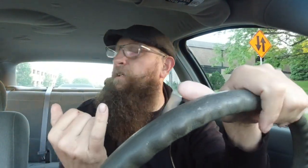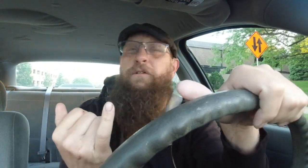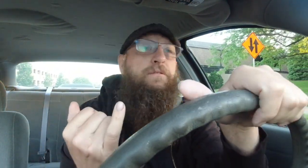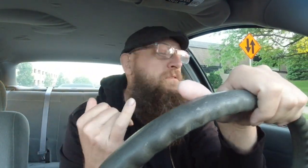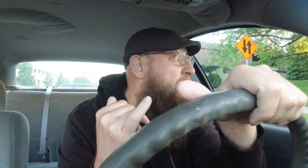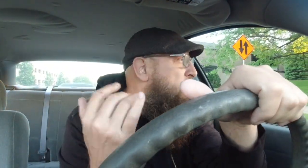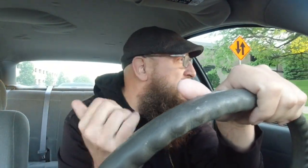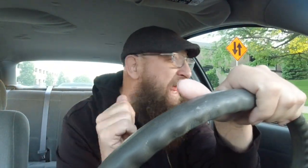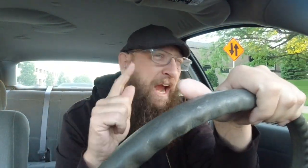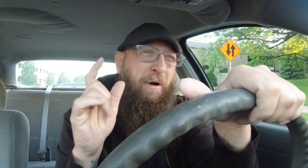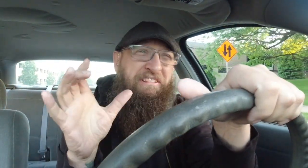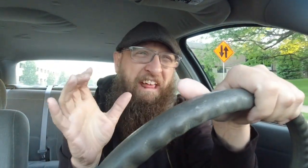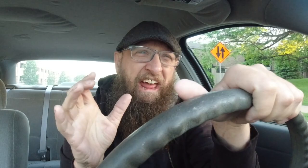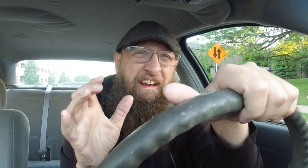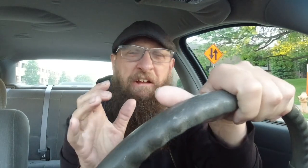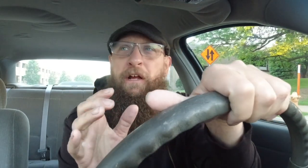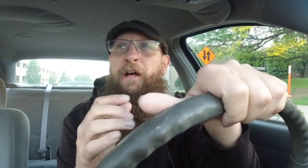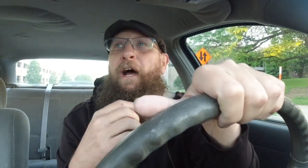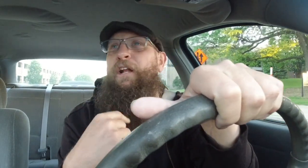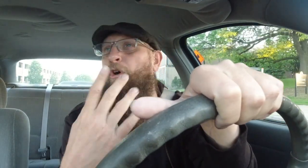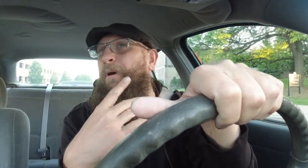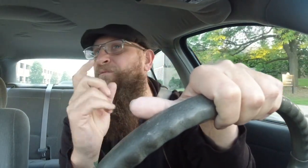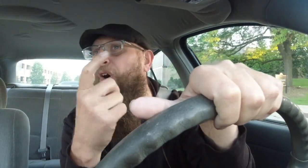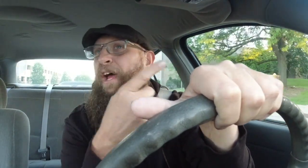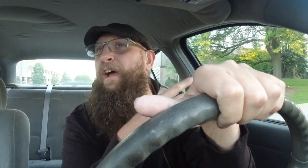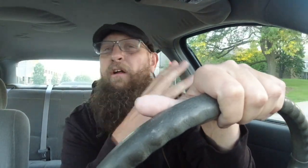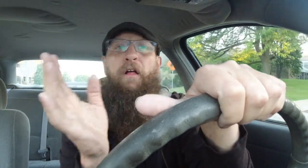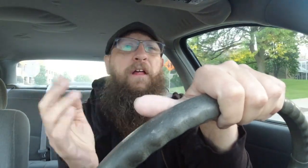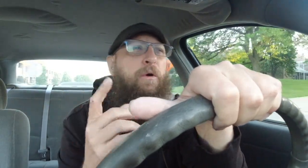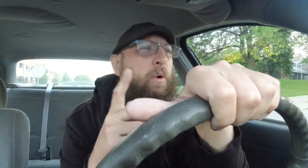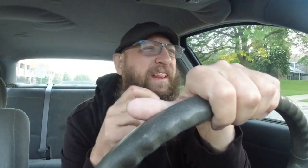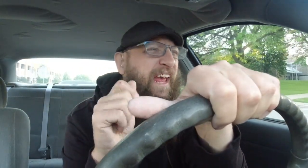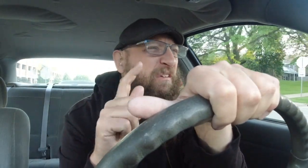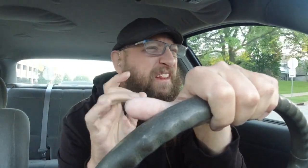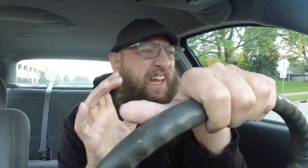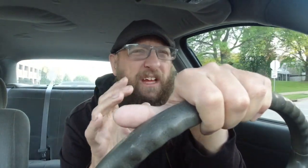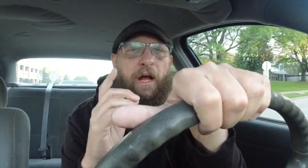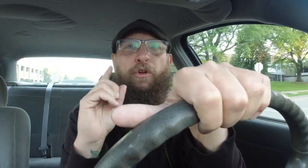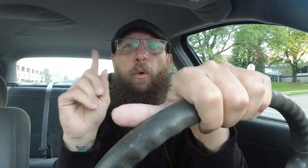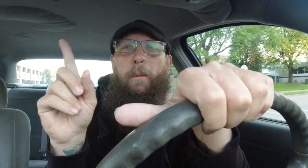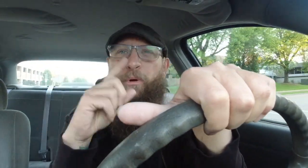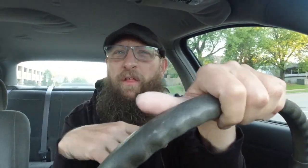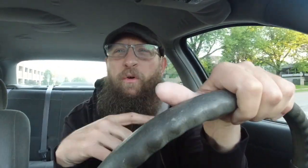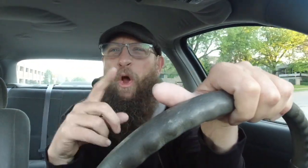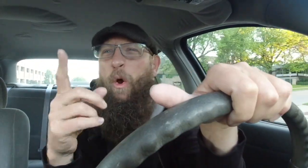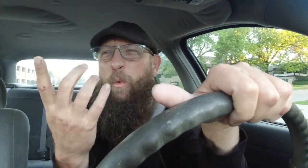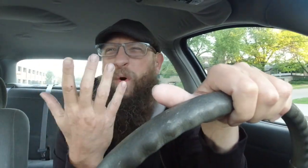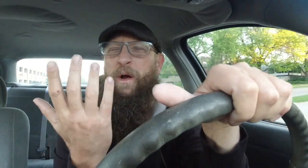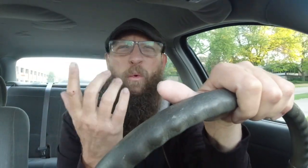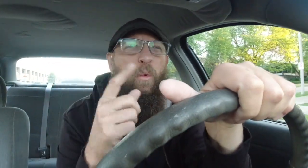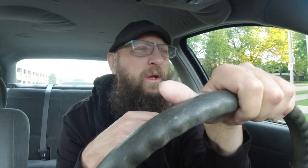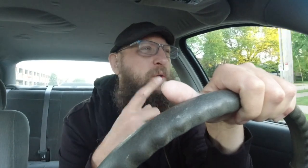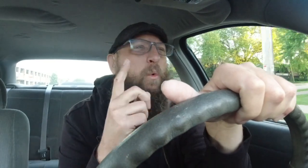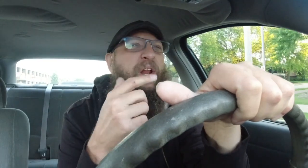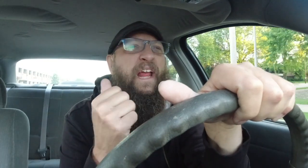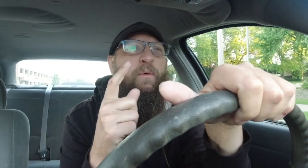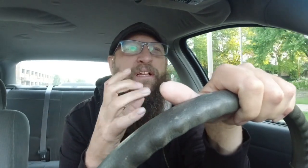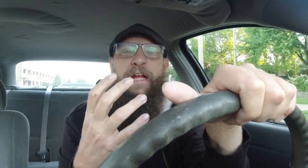what do you want to see i told my brother what do you want to see